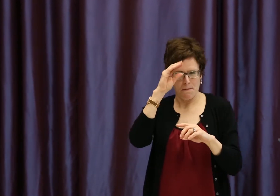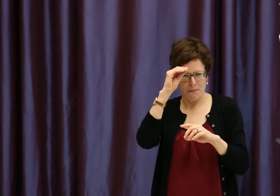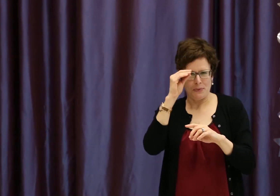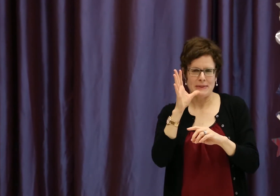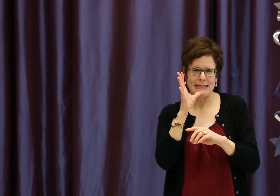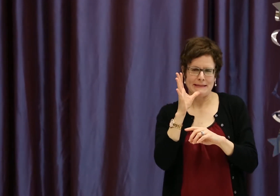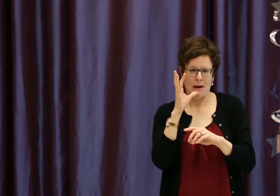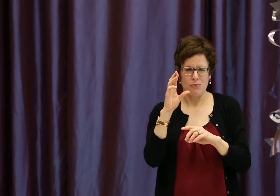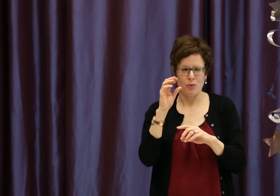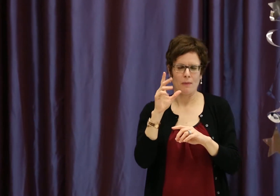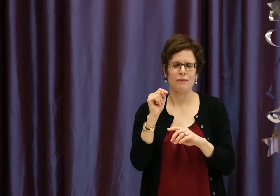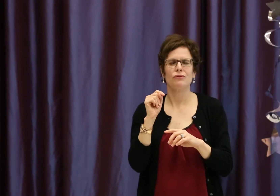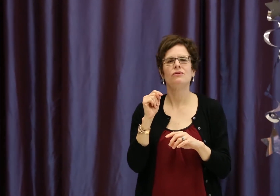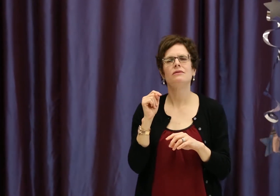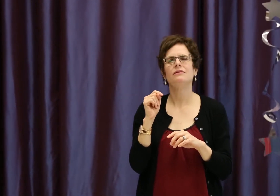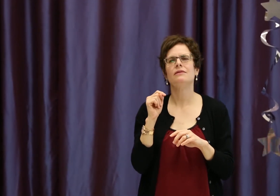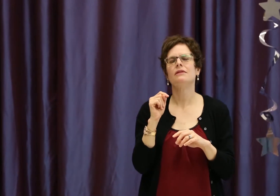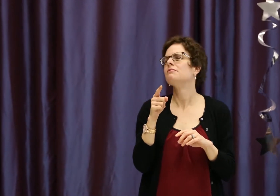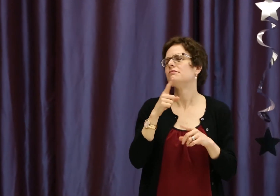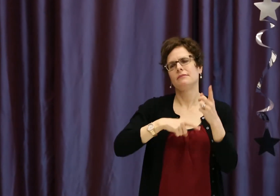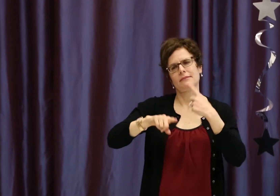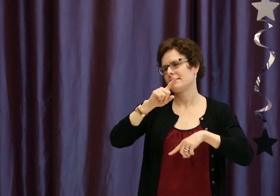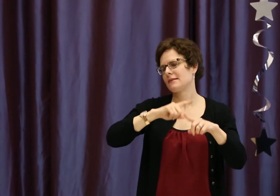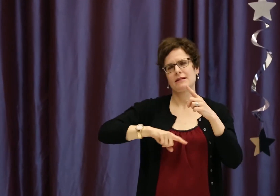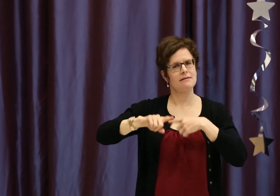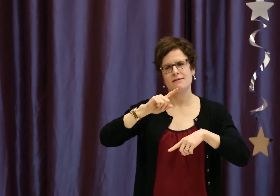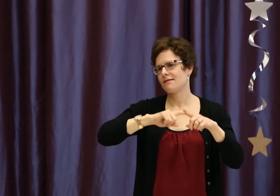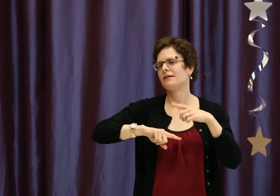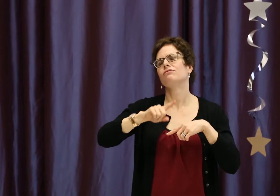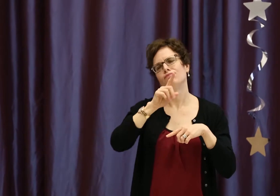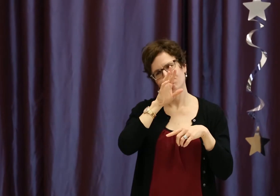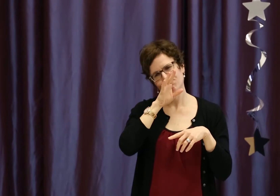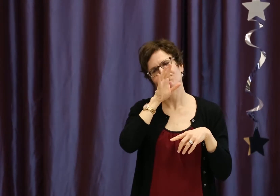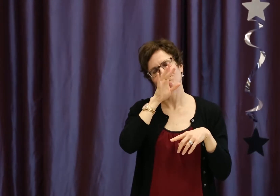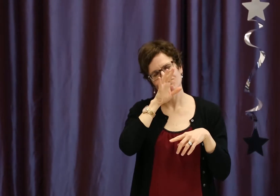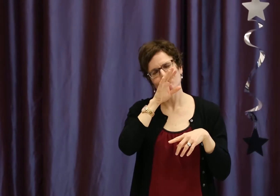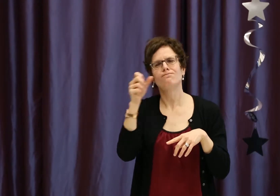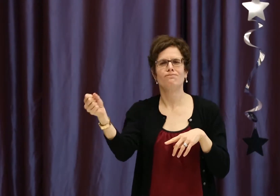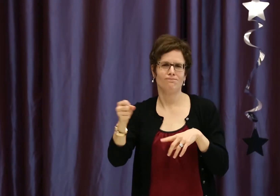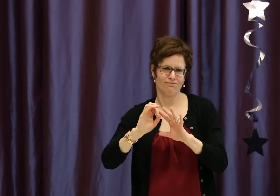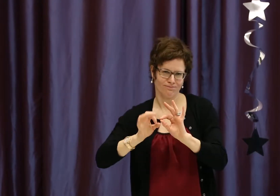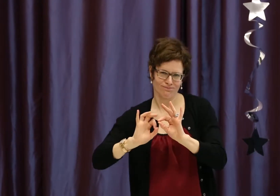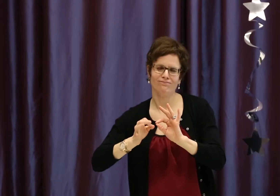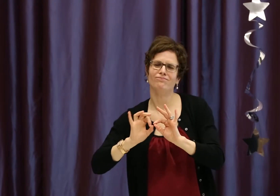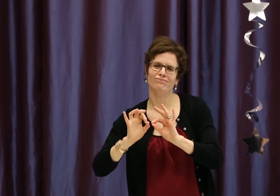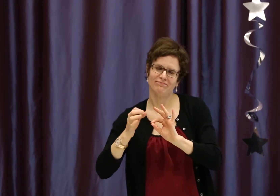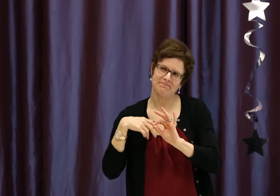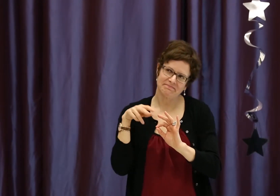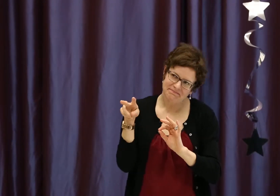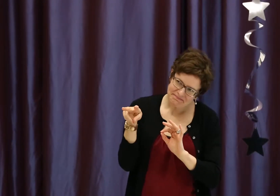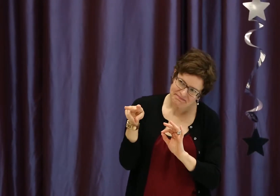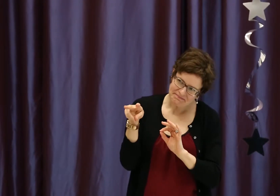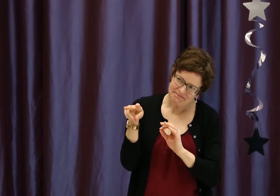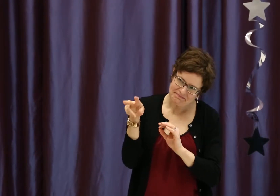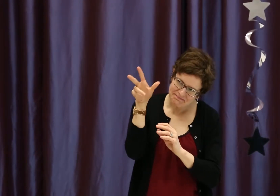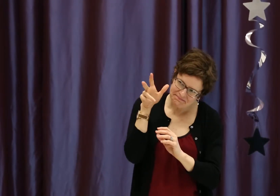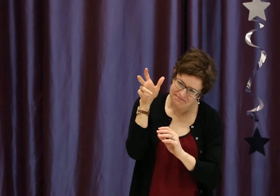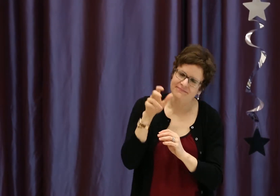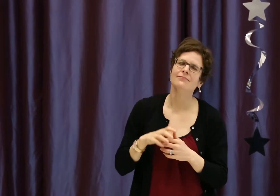This is a quote from another mother. She's the mom of Robert. She did not sign this quote, but she spoke it for herself and I was fortunate to have an